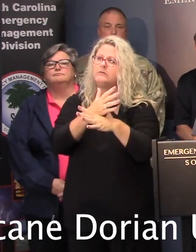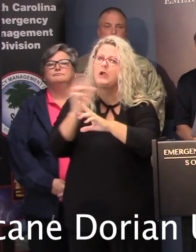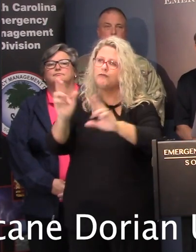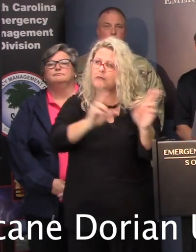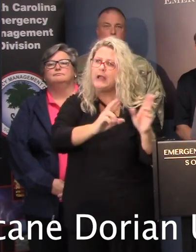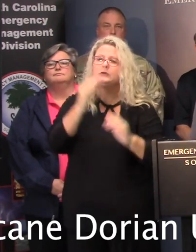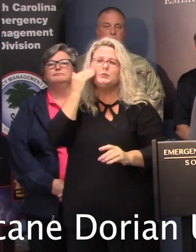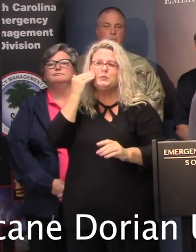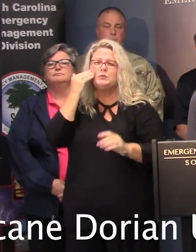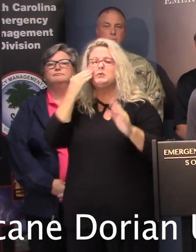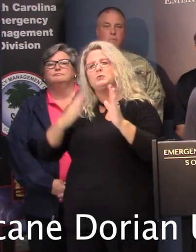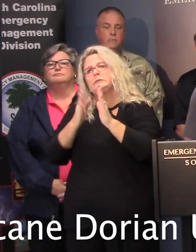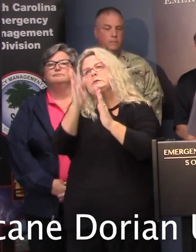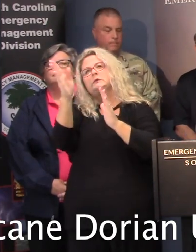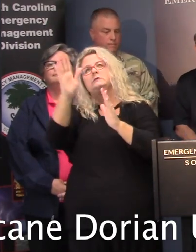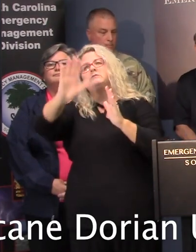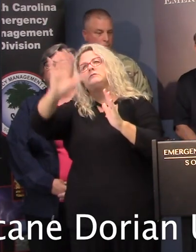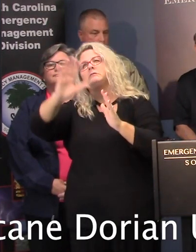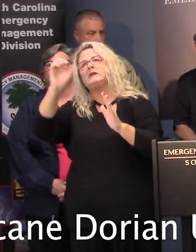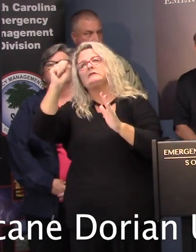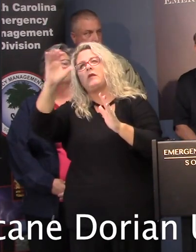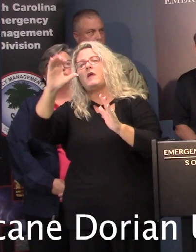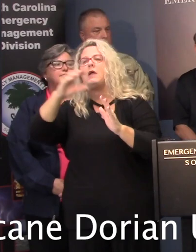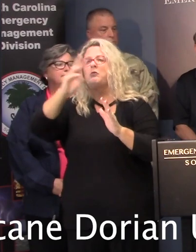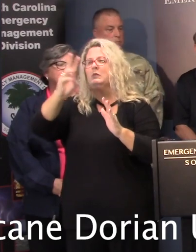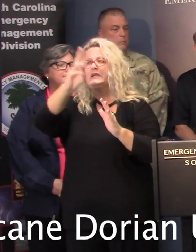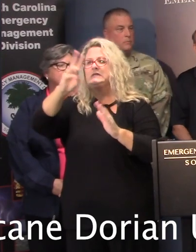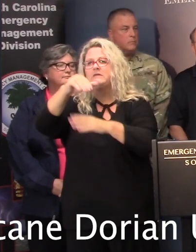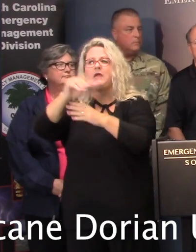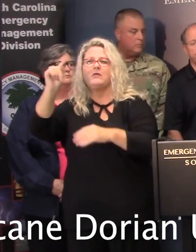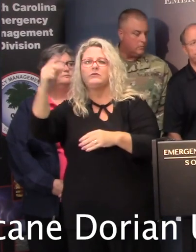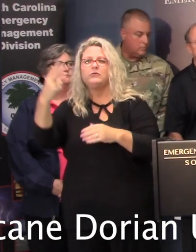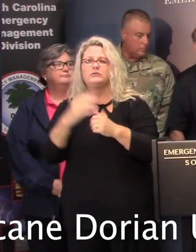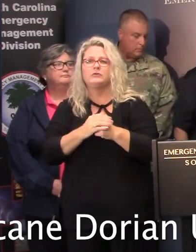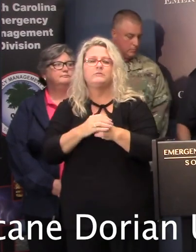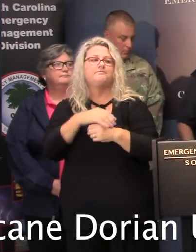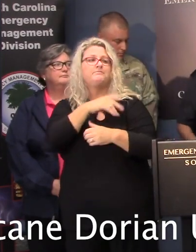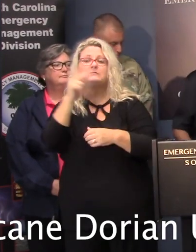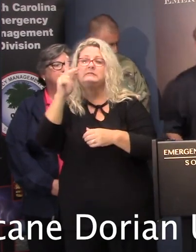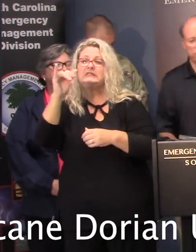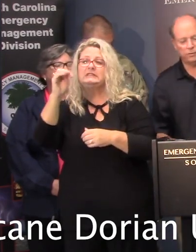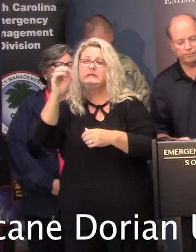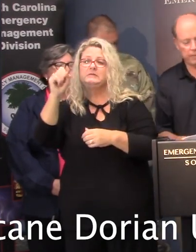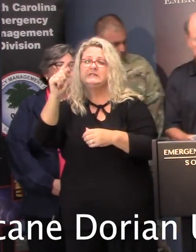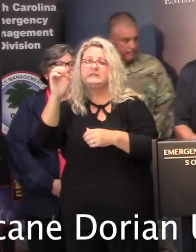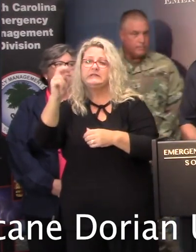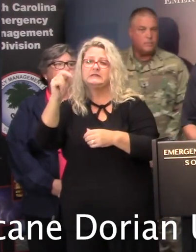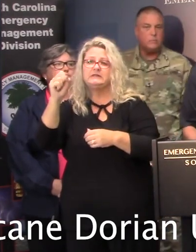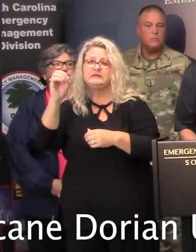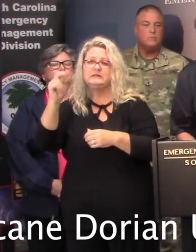coast Wednesday and Thursday. Thank you. Thank you. And with that, Director Kim Stimson, would you give us an oval view, please? Yes, sir.